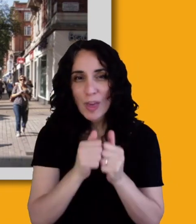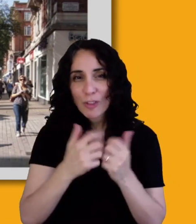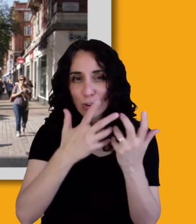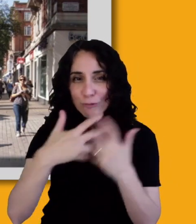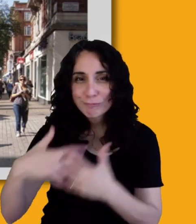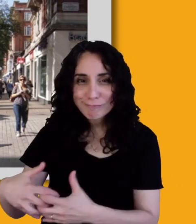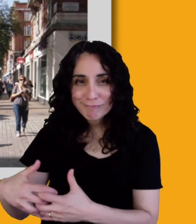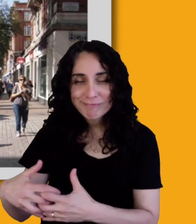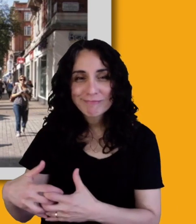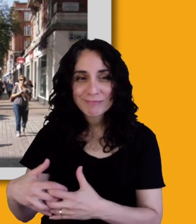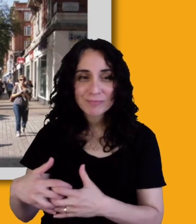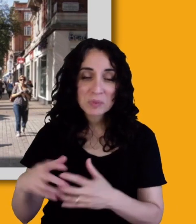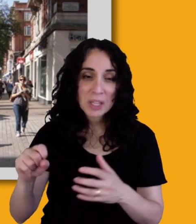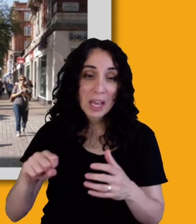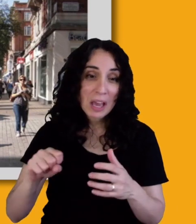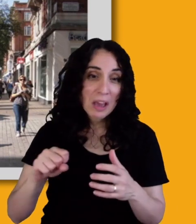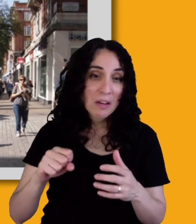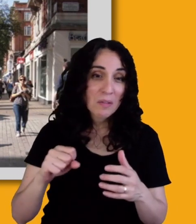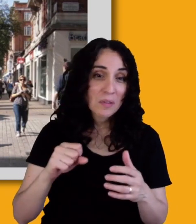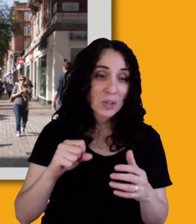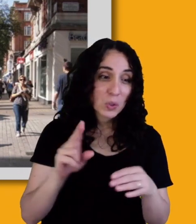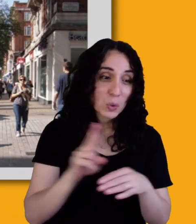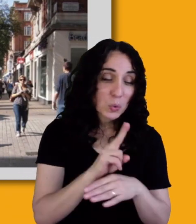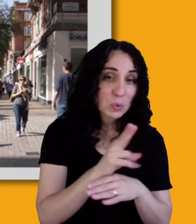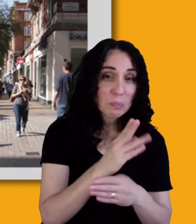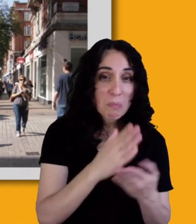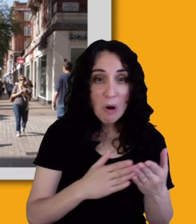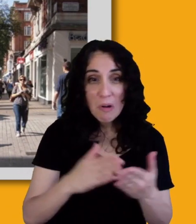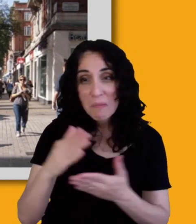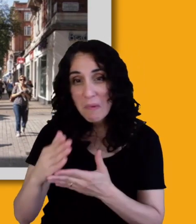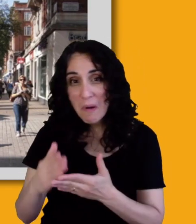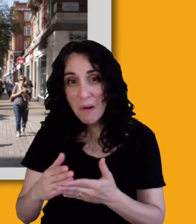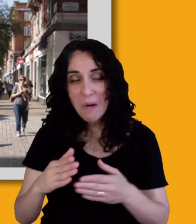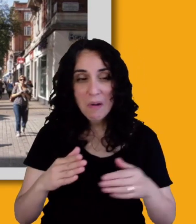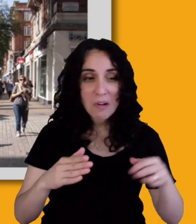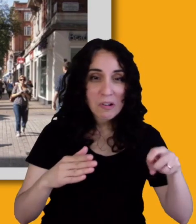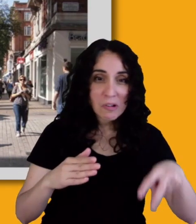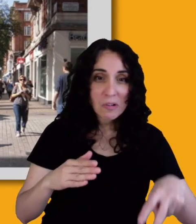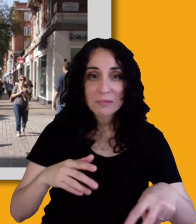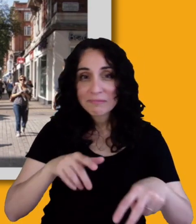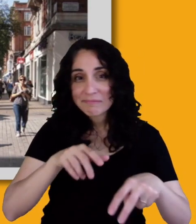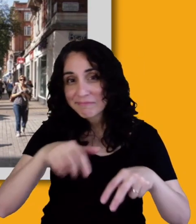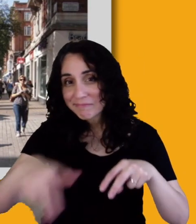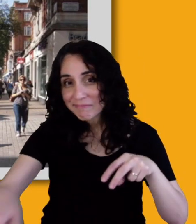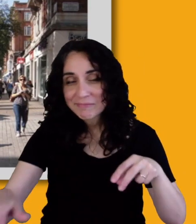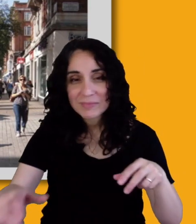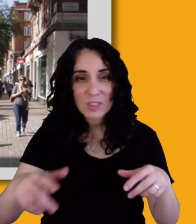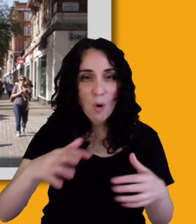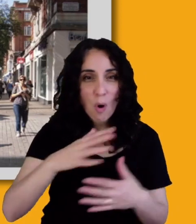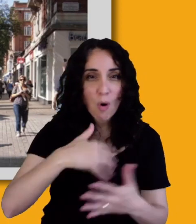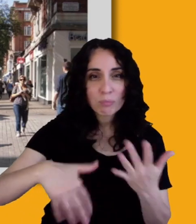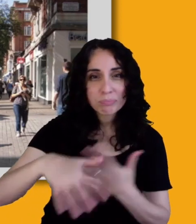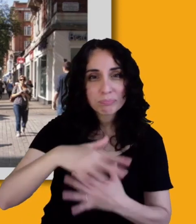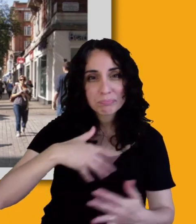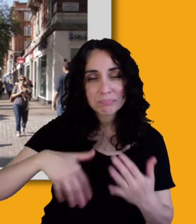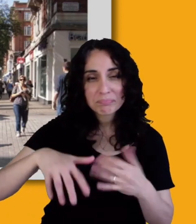go the rest of way on the ramp. Or you can take the ramp the whole way. And it just, it allows everybody to move kind of together, which is the other thing.